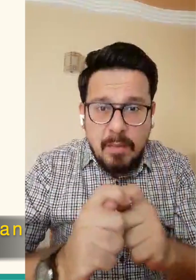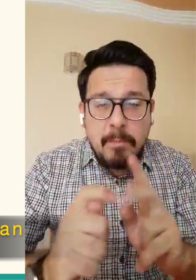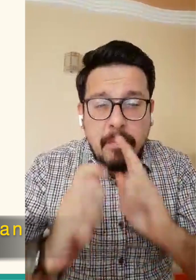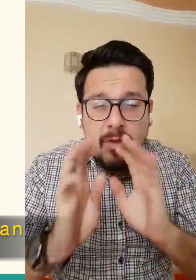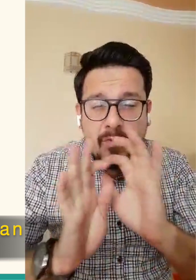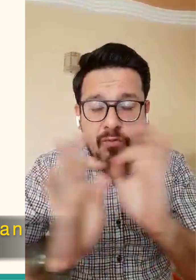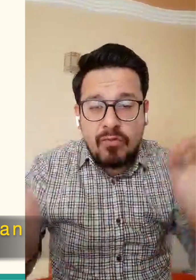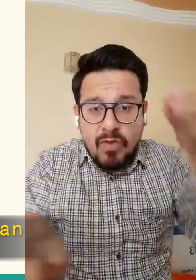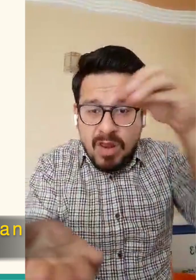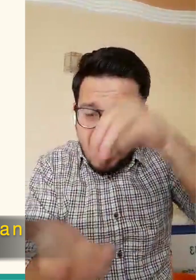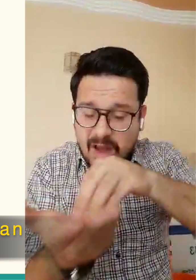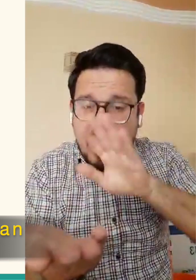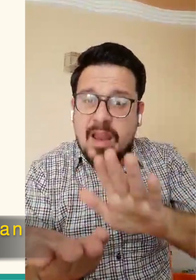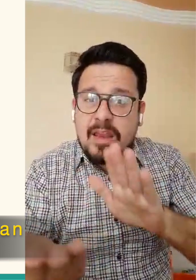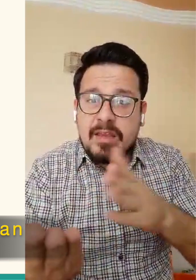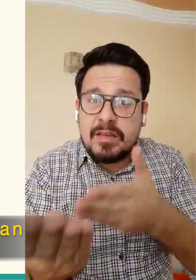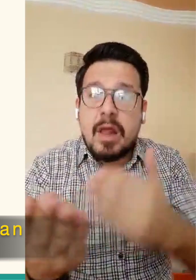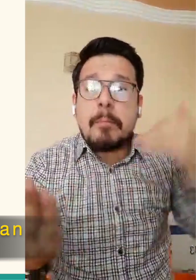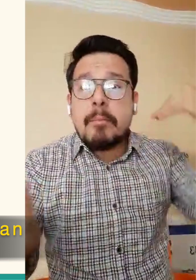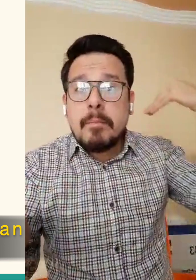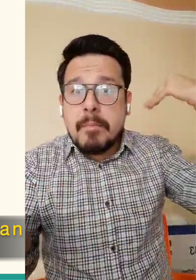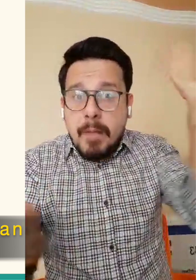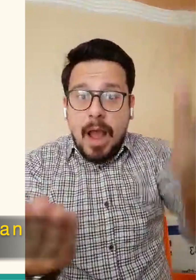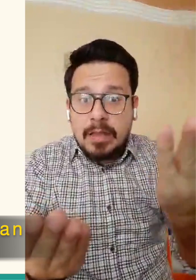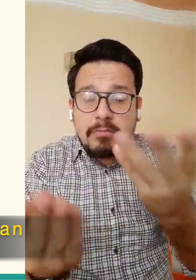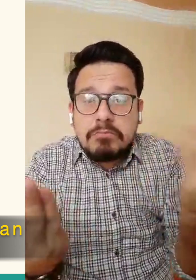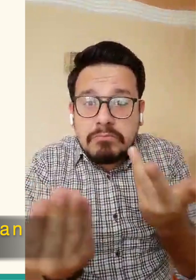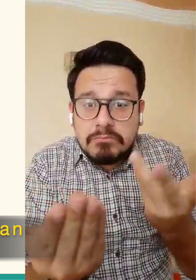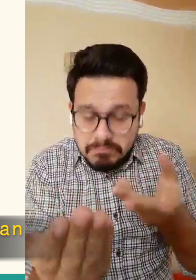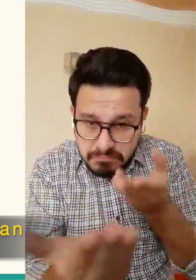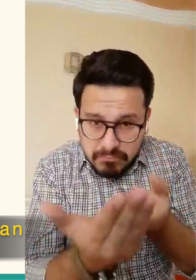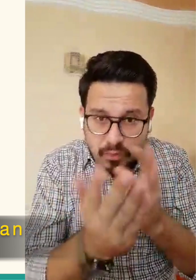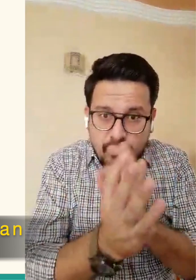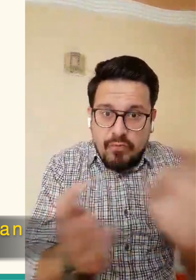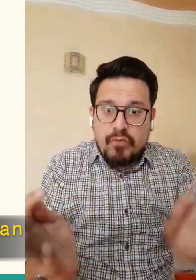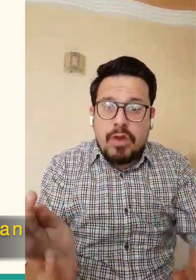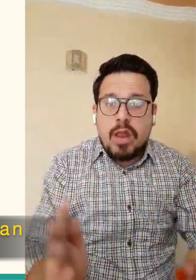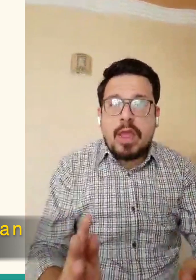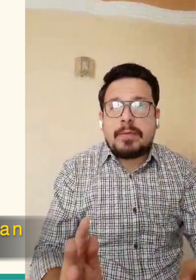and benefit in this world and the hereafter.